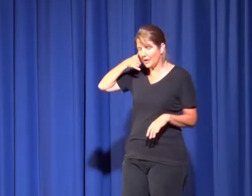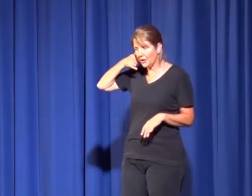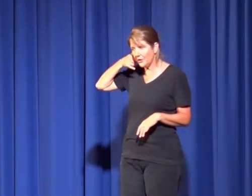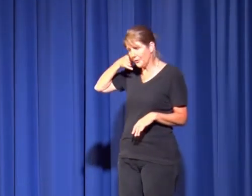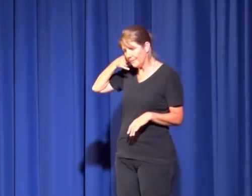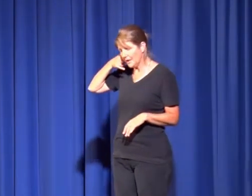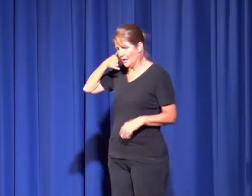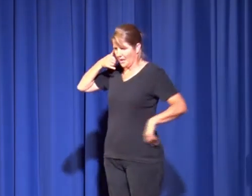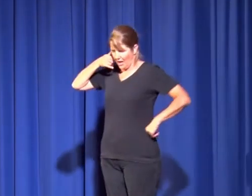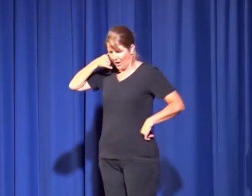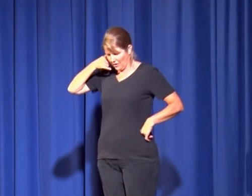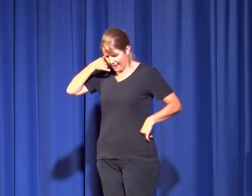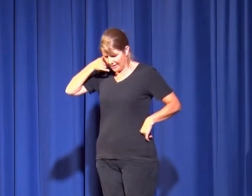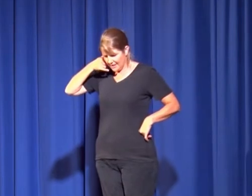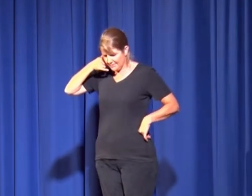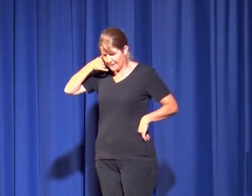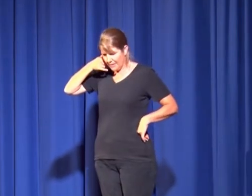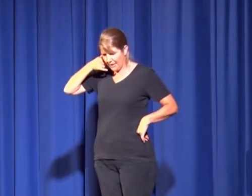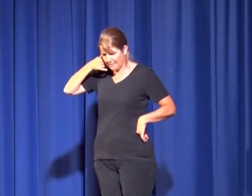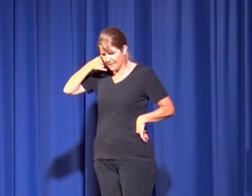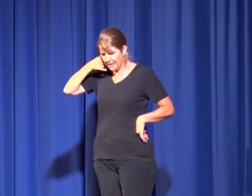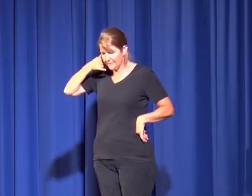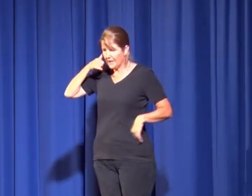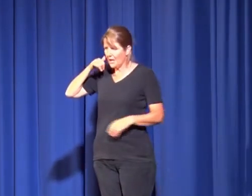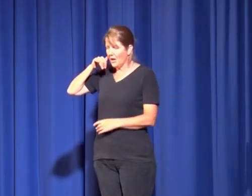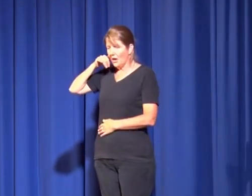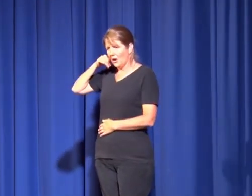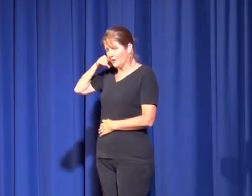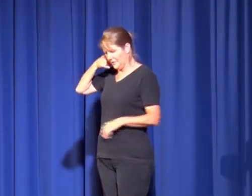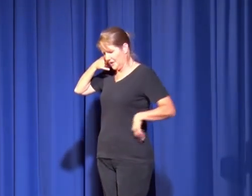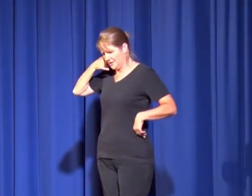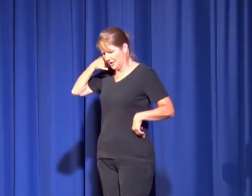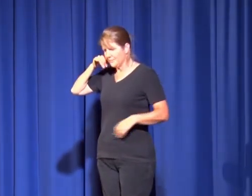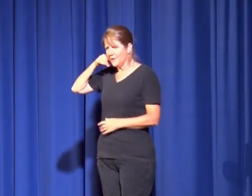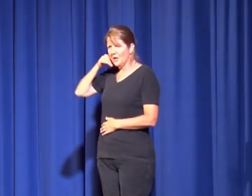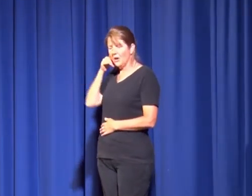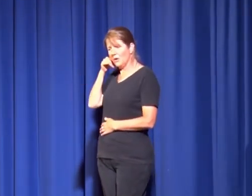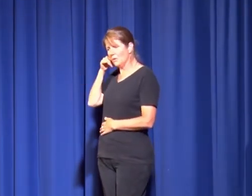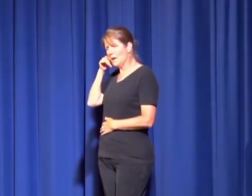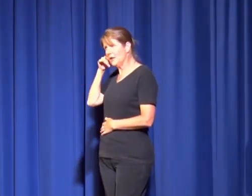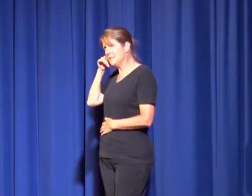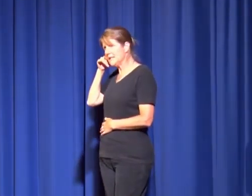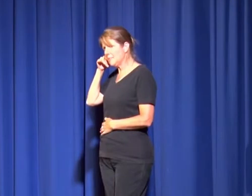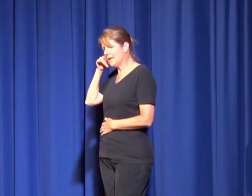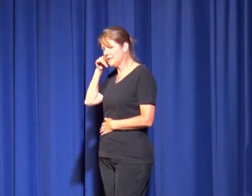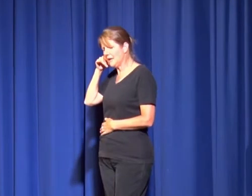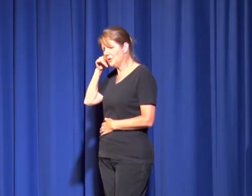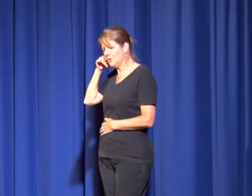Hello? Hello, Katie, it's Mr Abrahams here. Vicky's dad. Oh, hello Mr Abrahams, how are you?